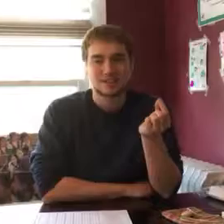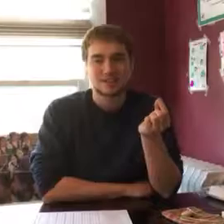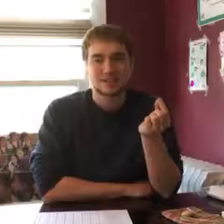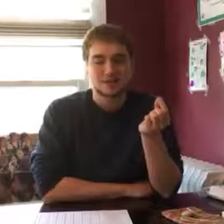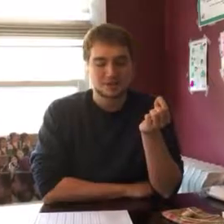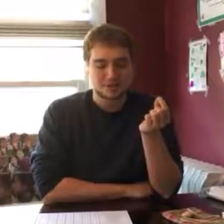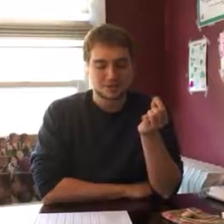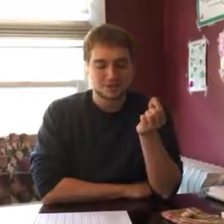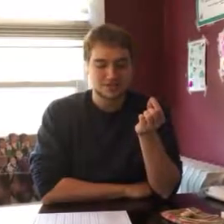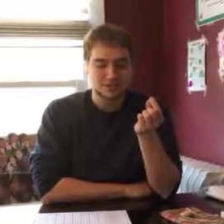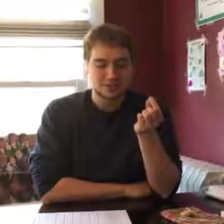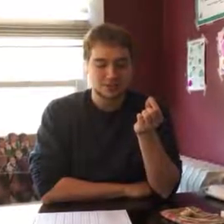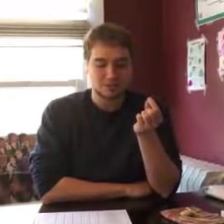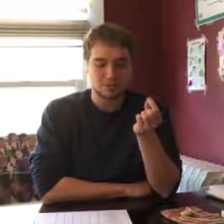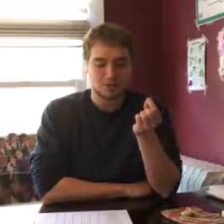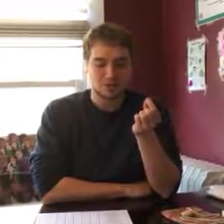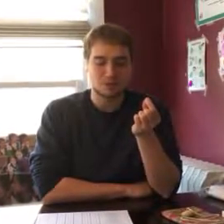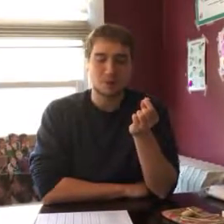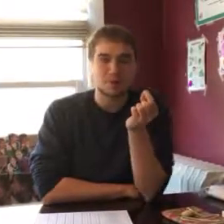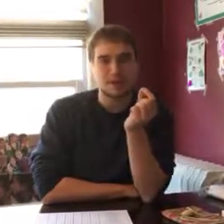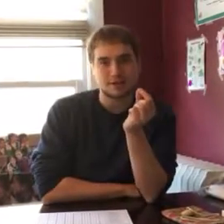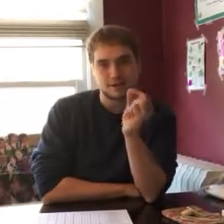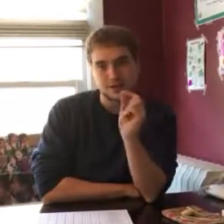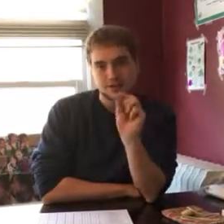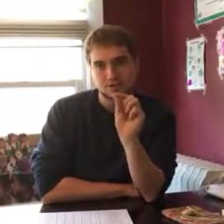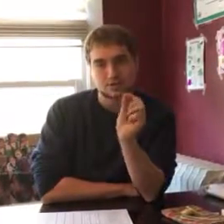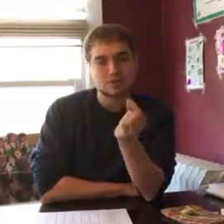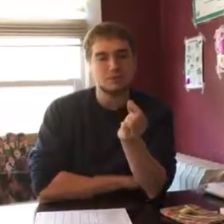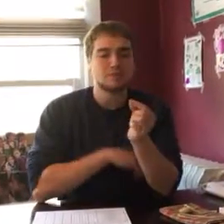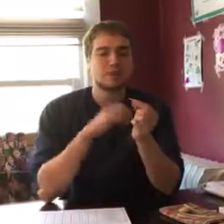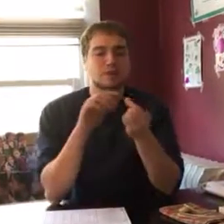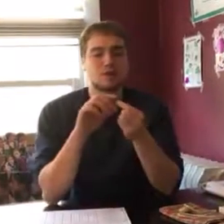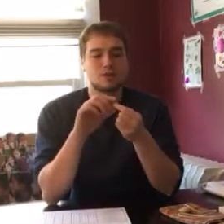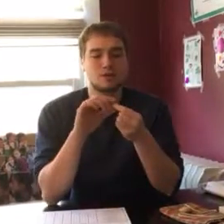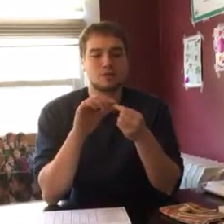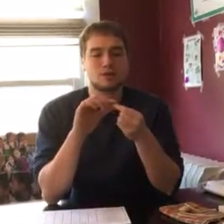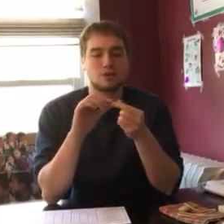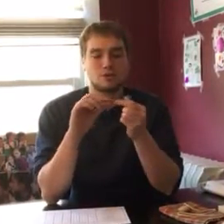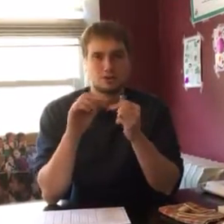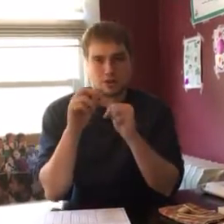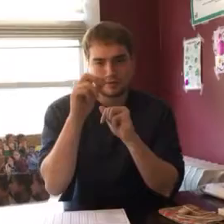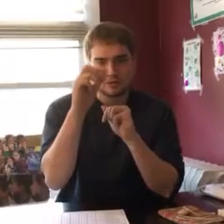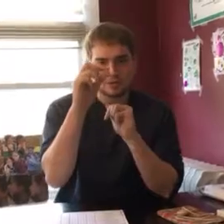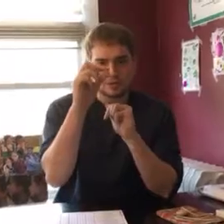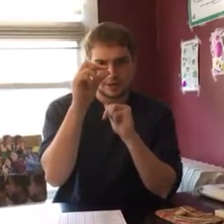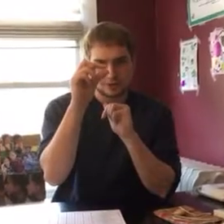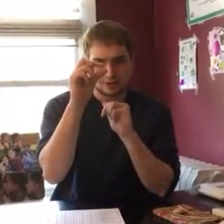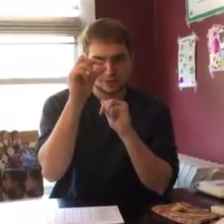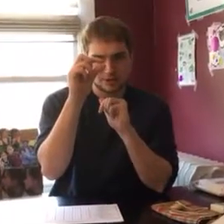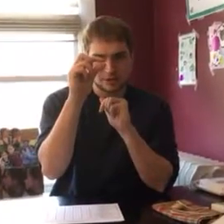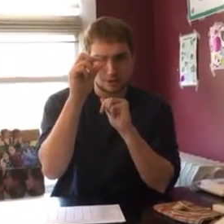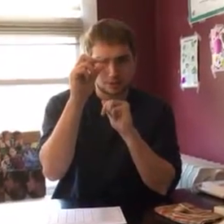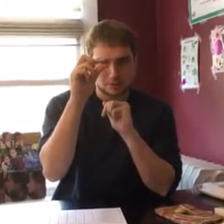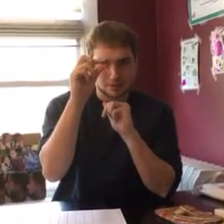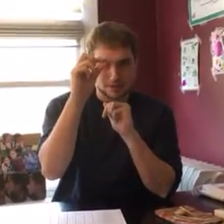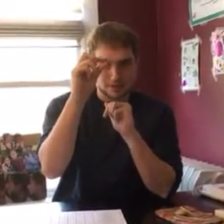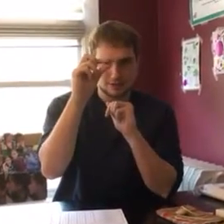okay this is the one rubber band elastic swallow so you should have a little tiny orthodontic rubber band